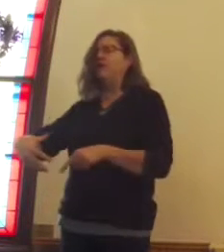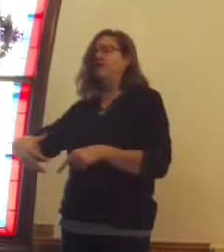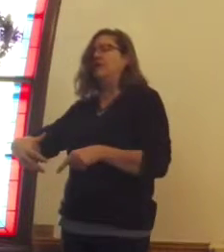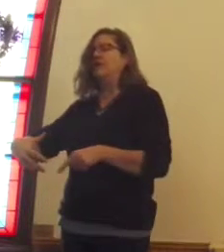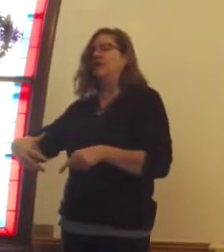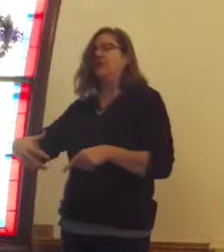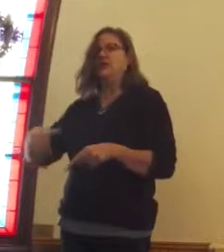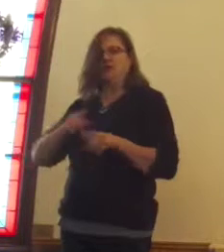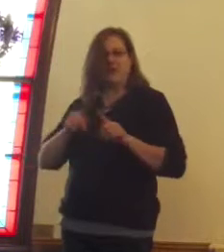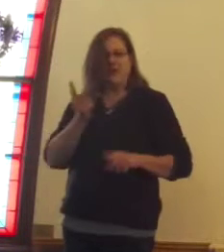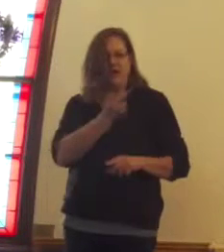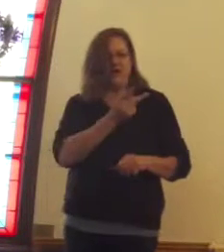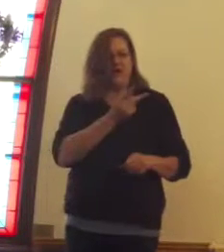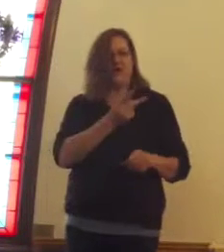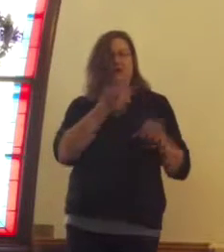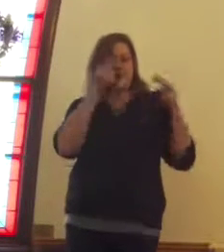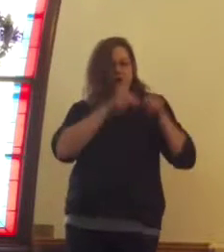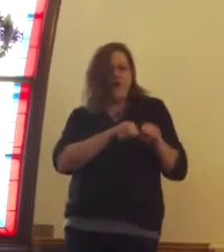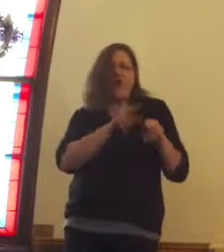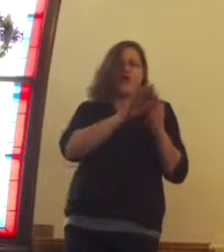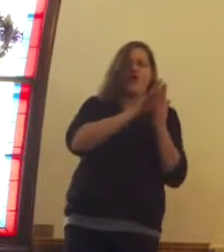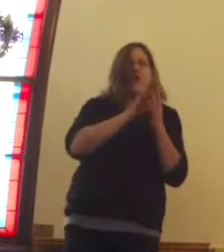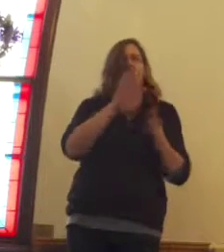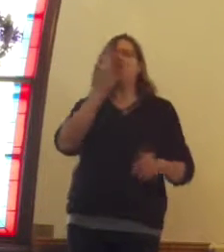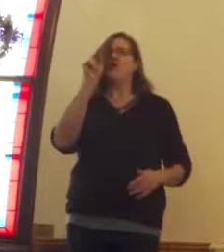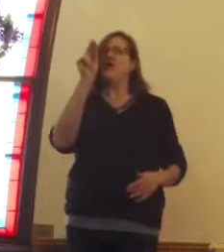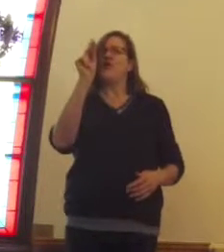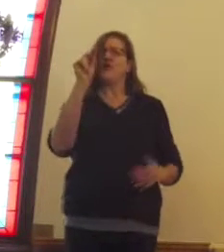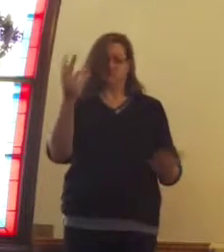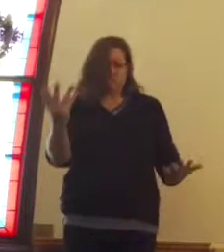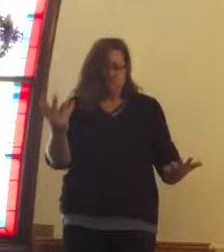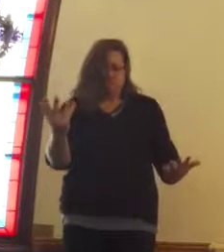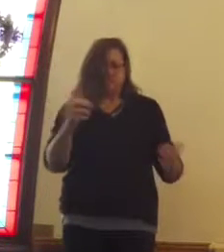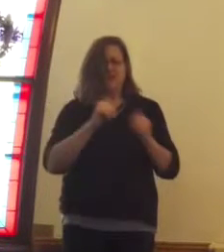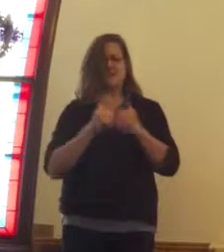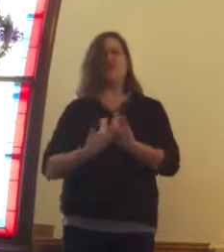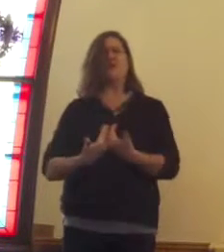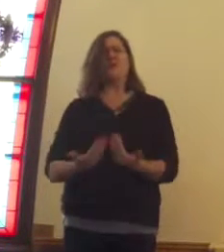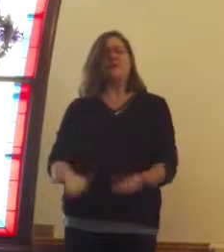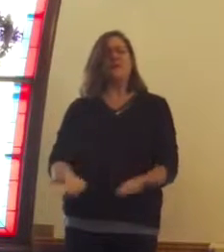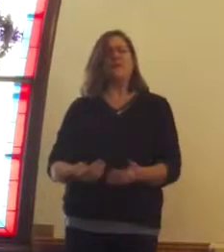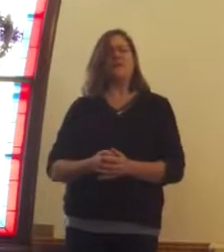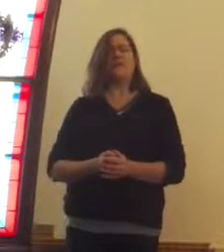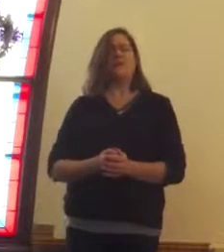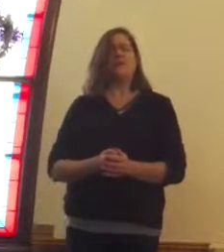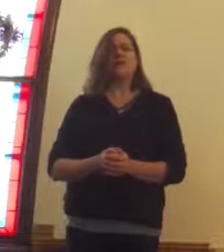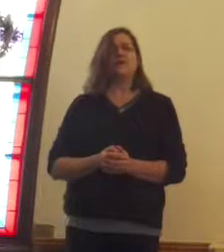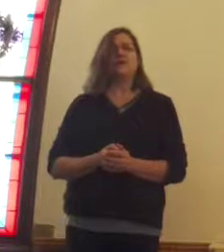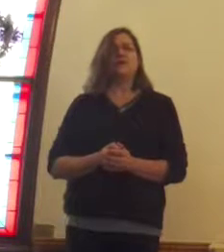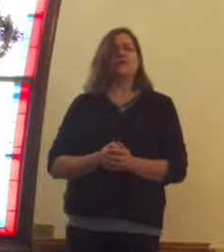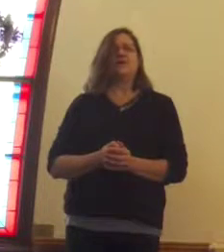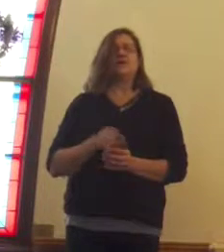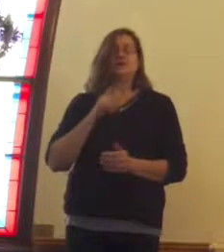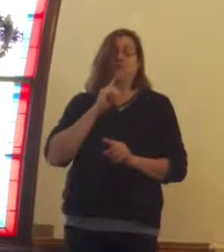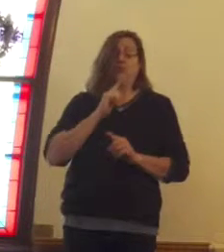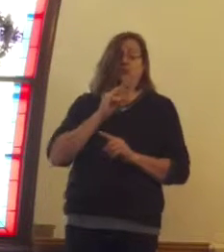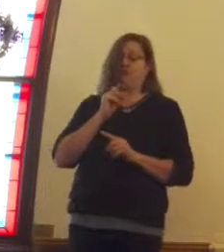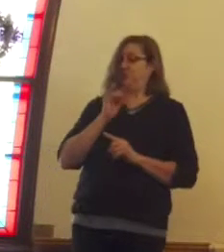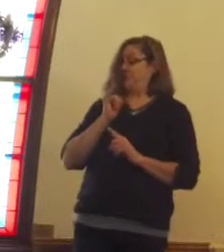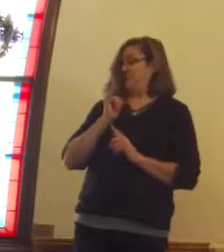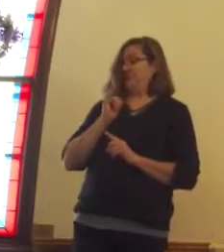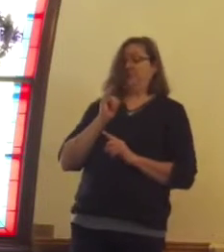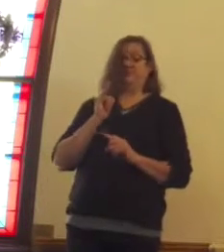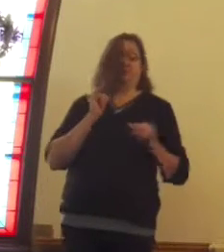been intimate in any shape or form. So instead of lending any embarrassment to Mary, Joseph